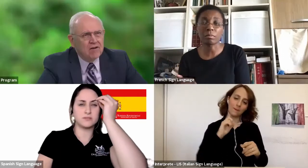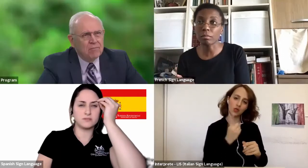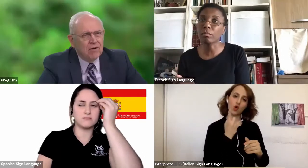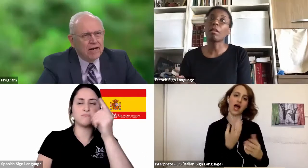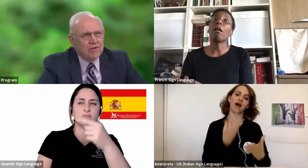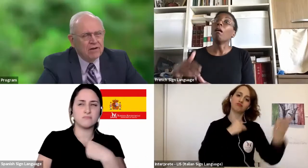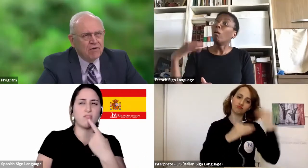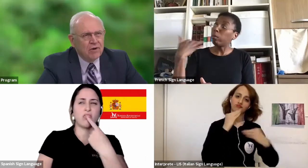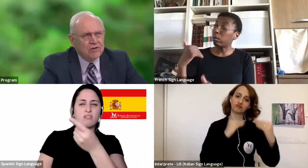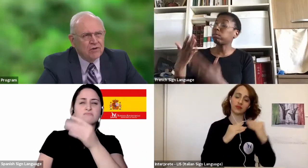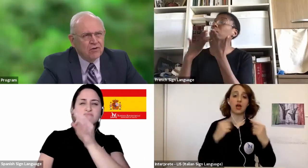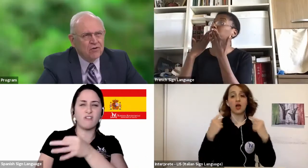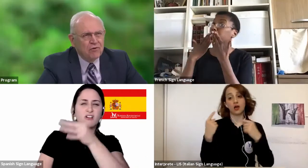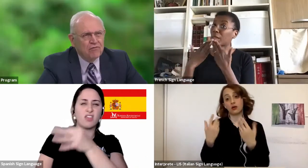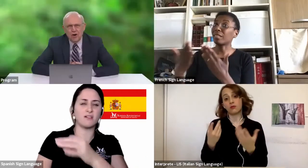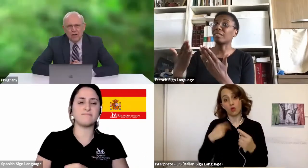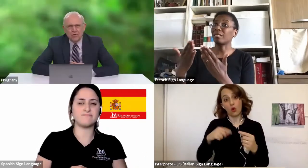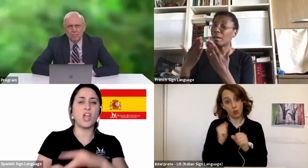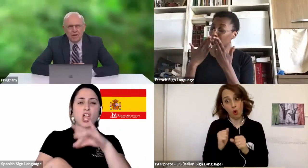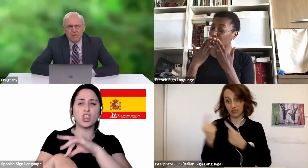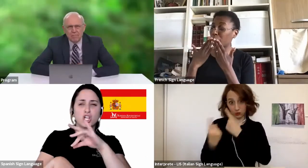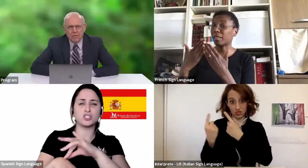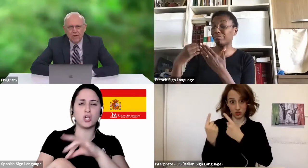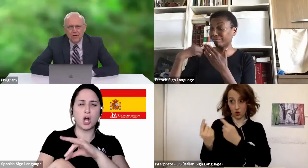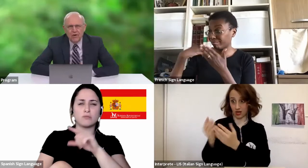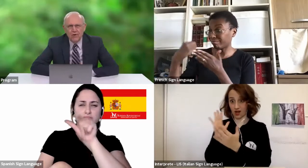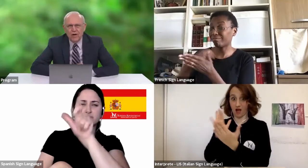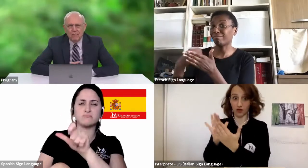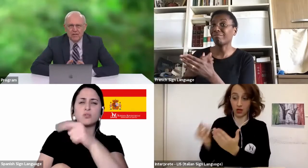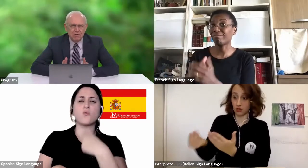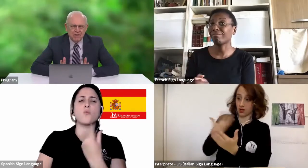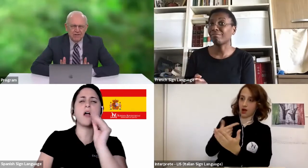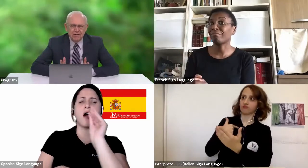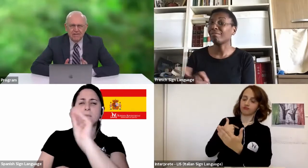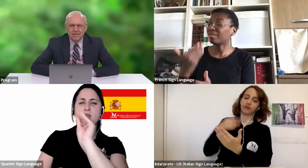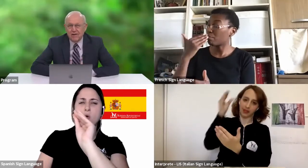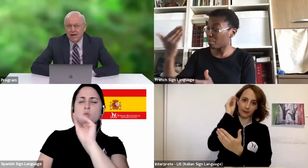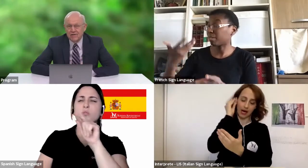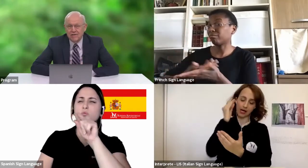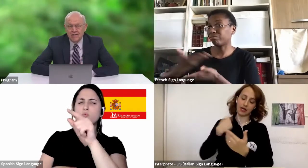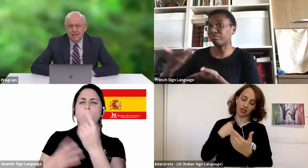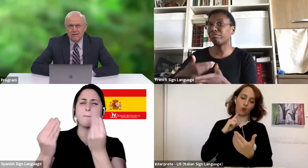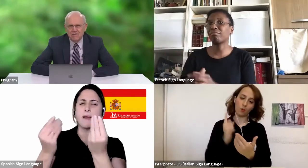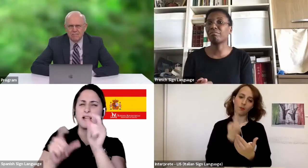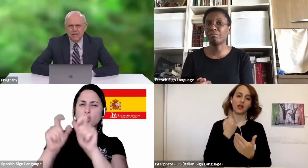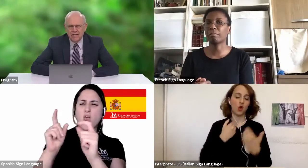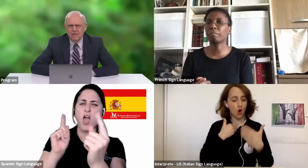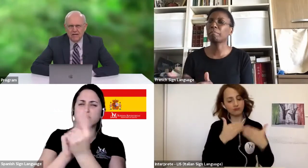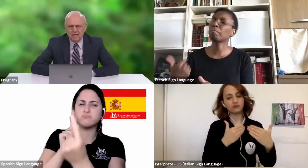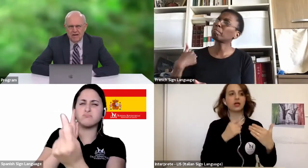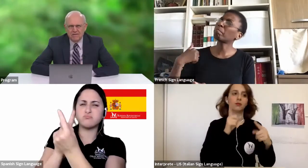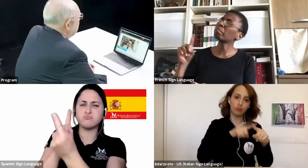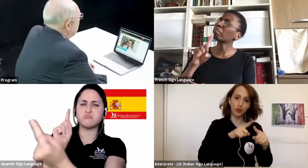Dr. Bergel, I do have a question though, you've, you've talked with many people who have experienced loss, some